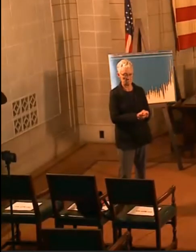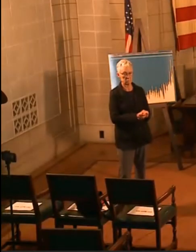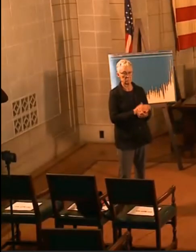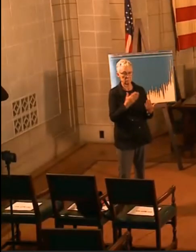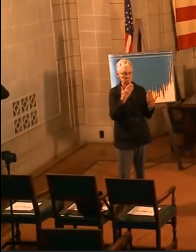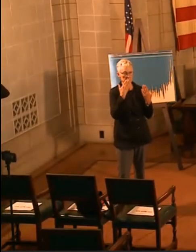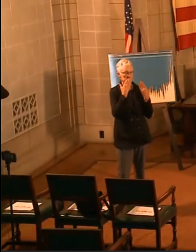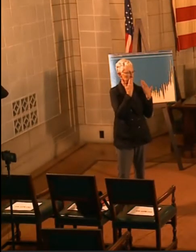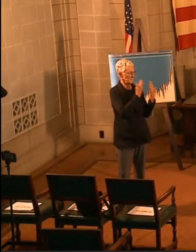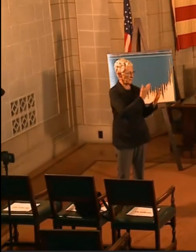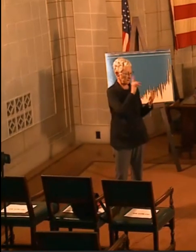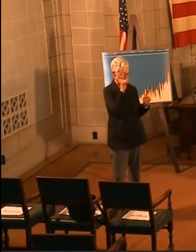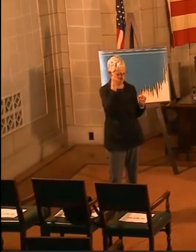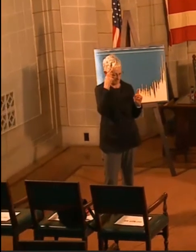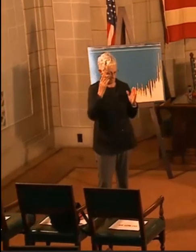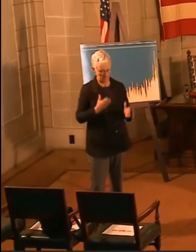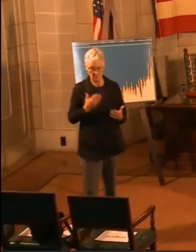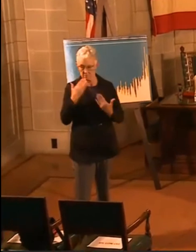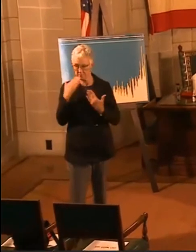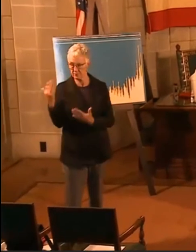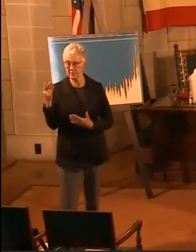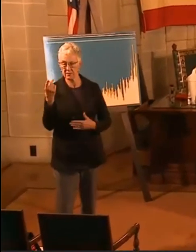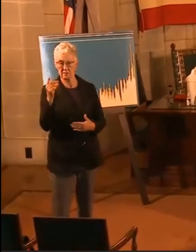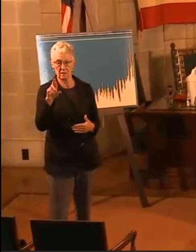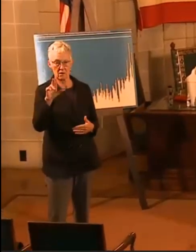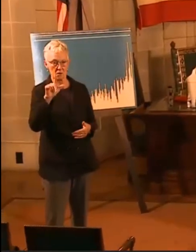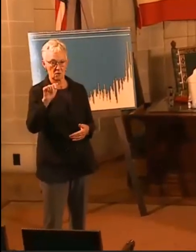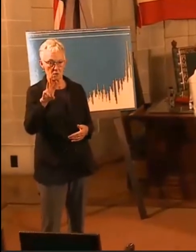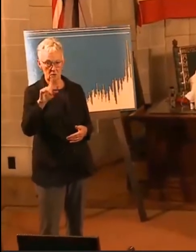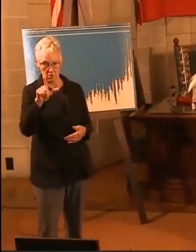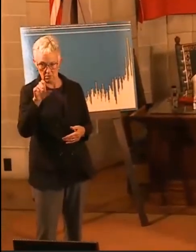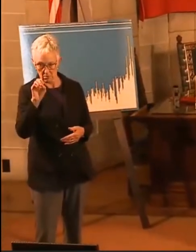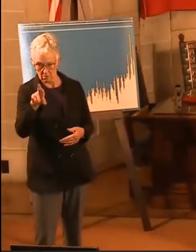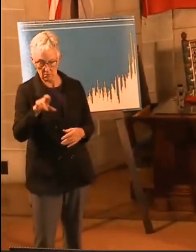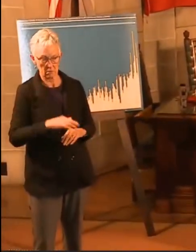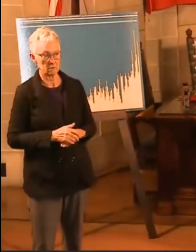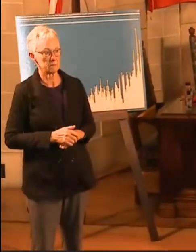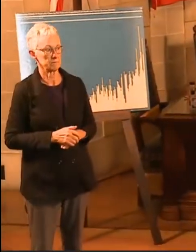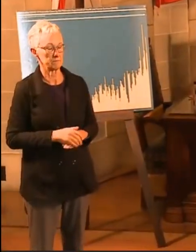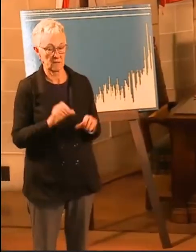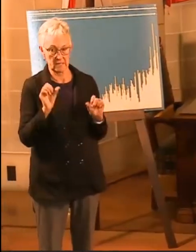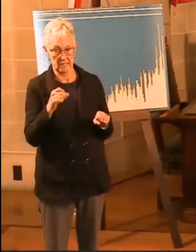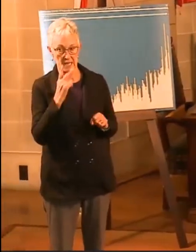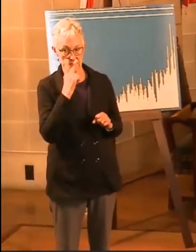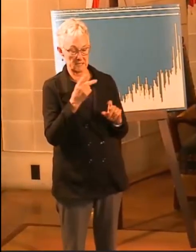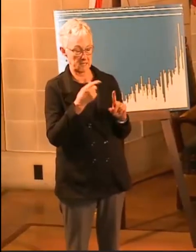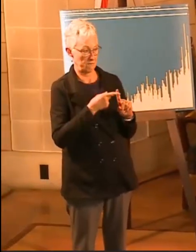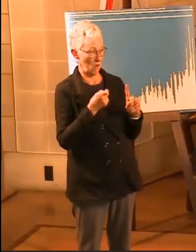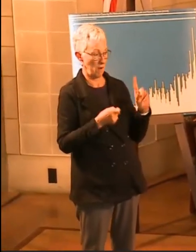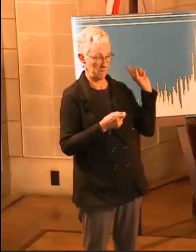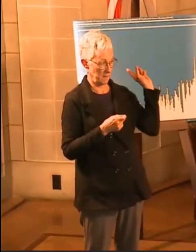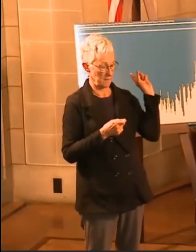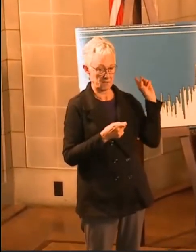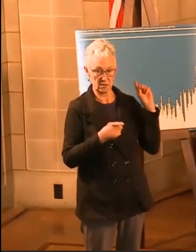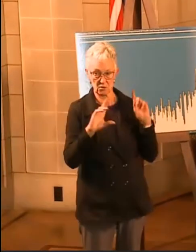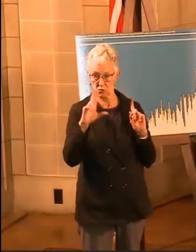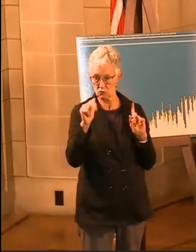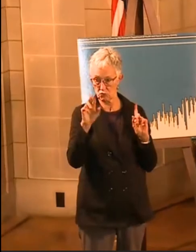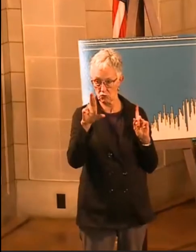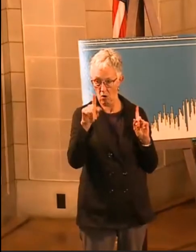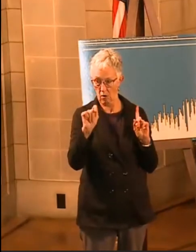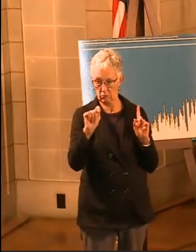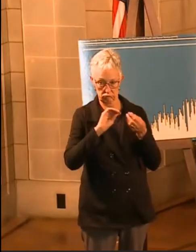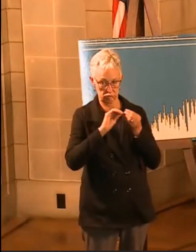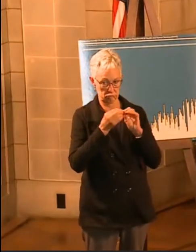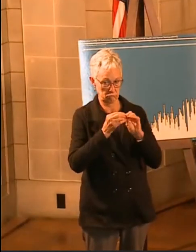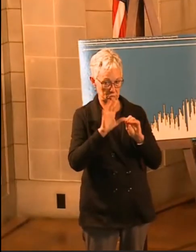Thank you, Governor. Thank you, Dr. Lawler, for that lead-in. As you can see from the chart that Dr. Lawler went over, as far as our